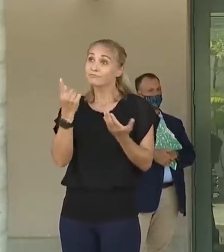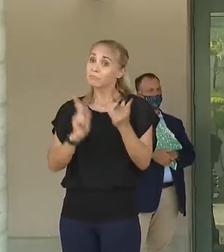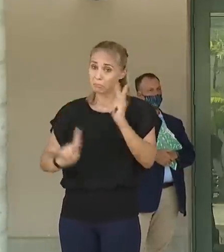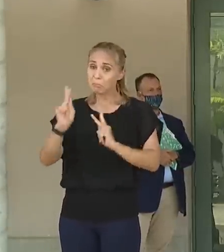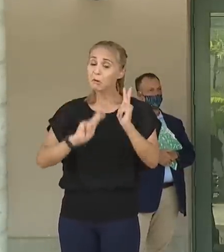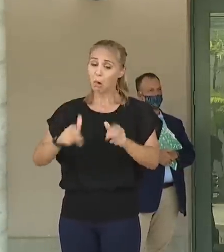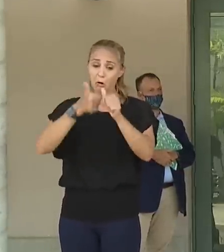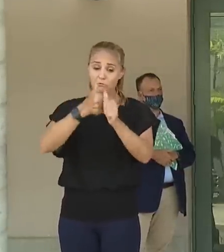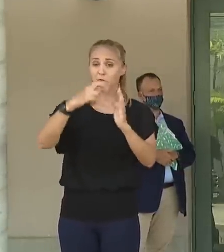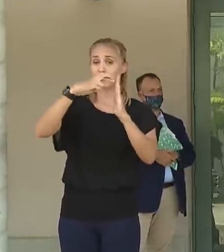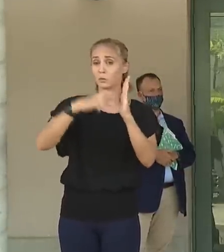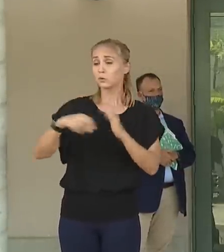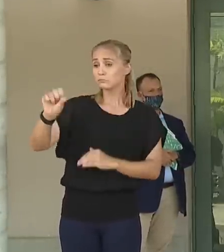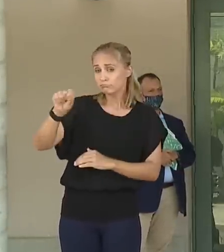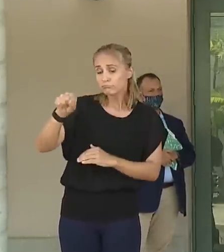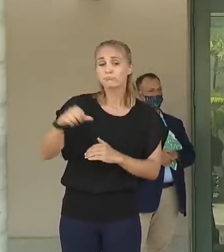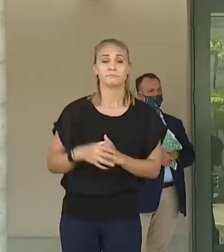are.